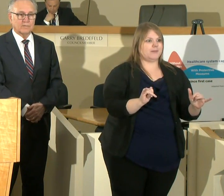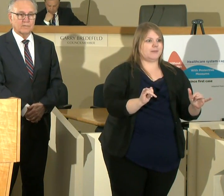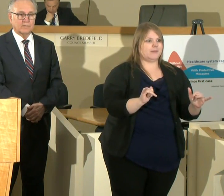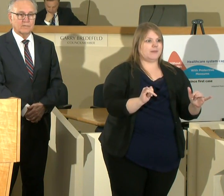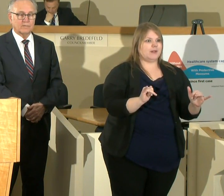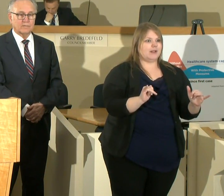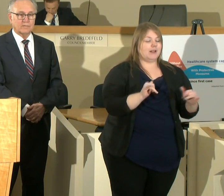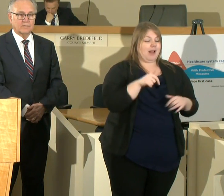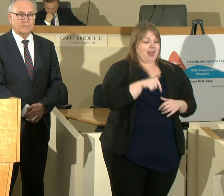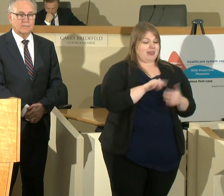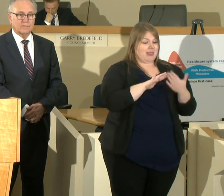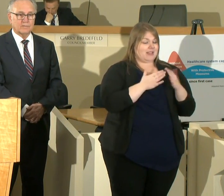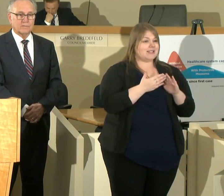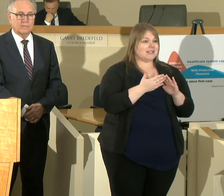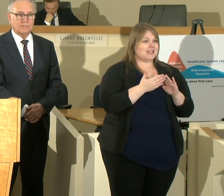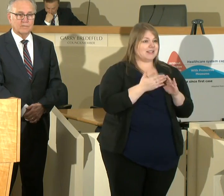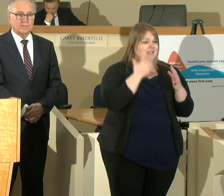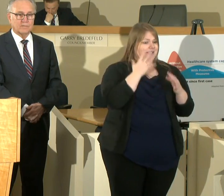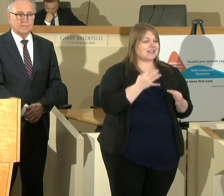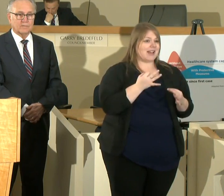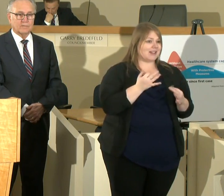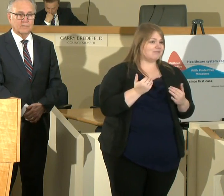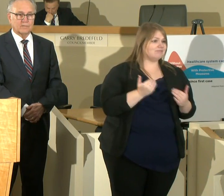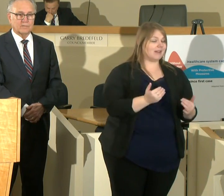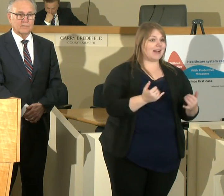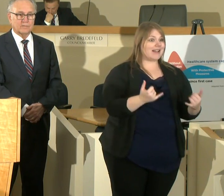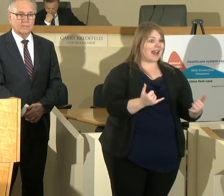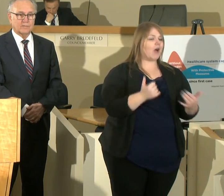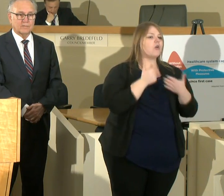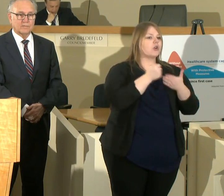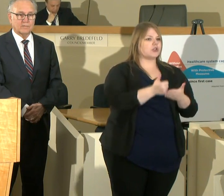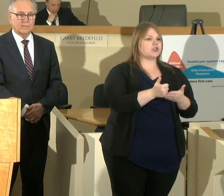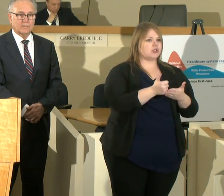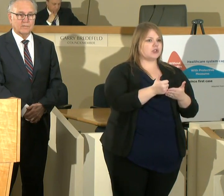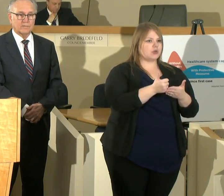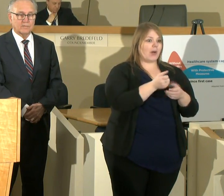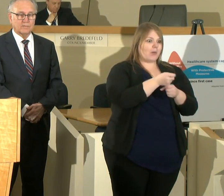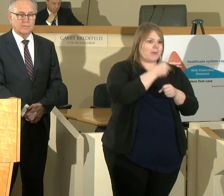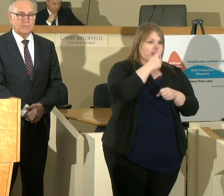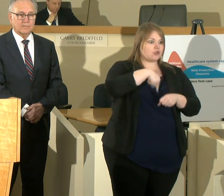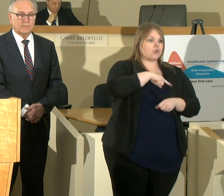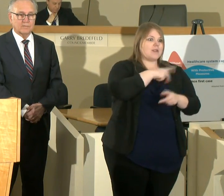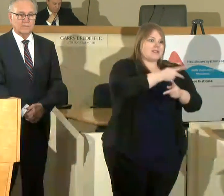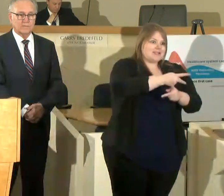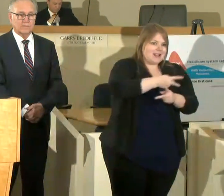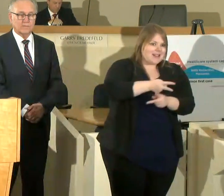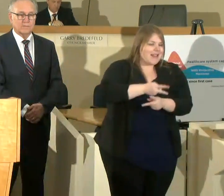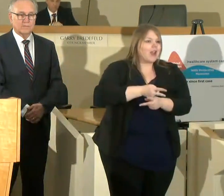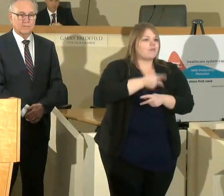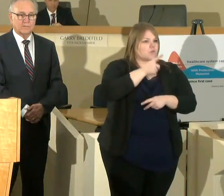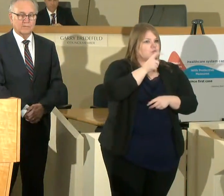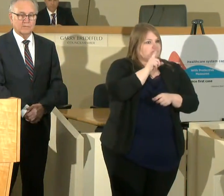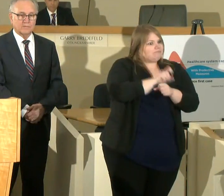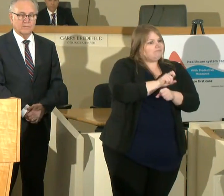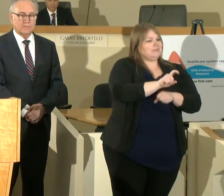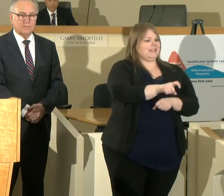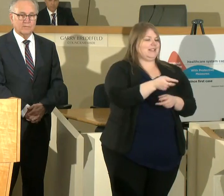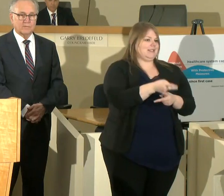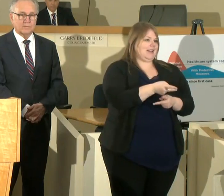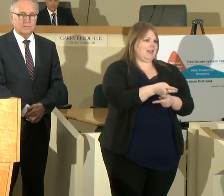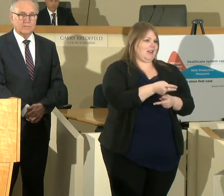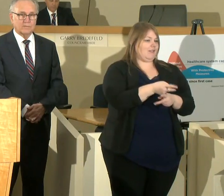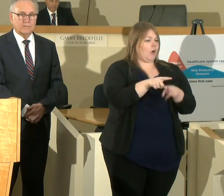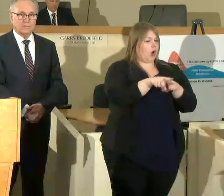this city is taking are to help us to flatten that curve and to decrease the spread that is exponentially